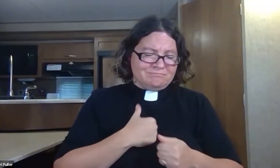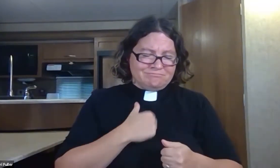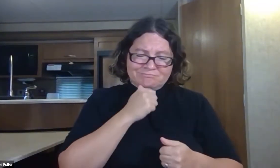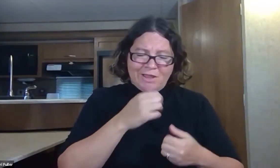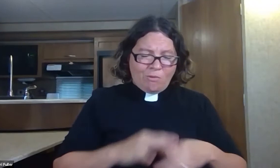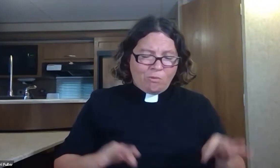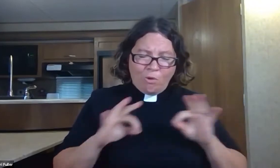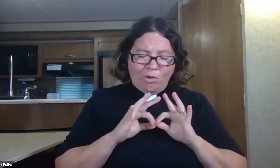crumbs